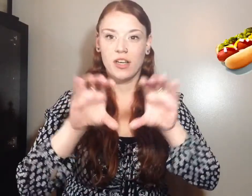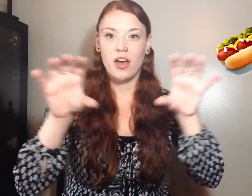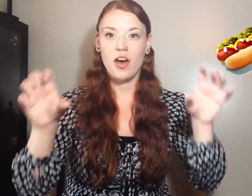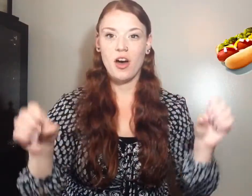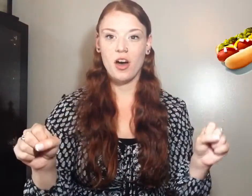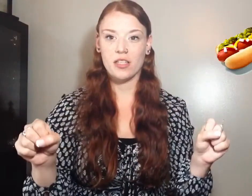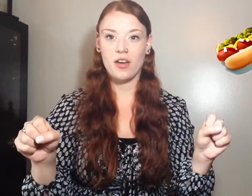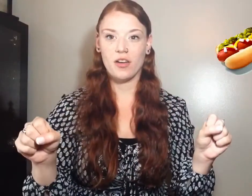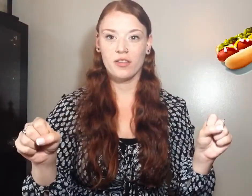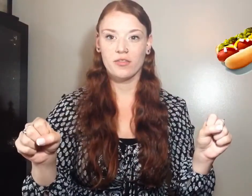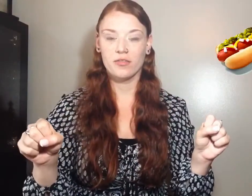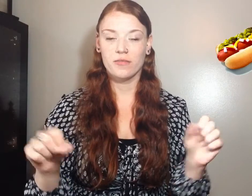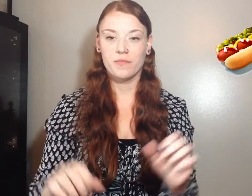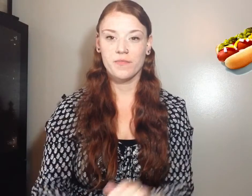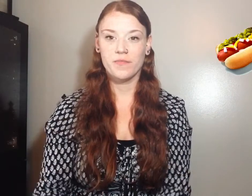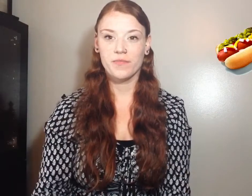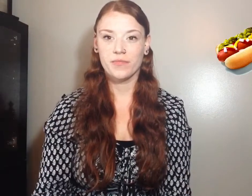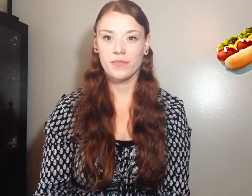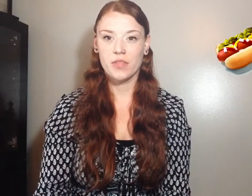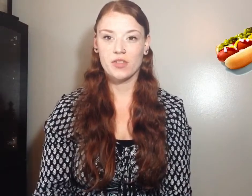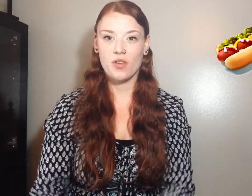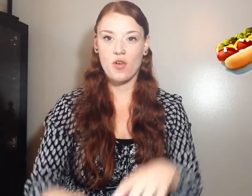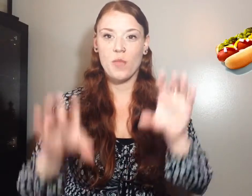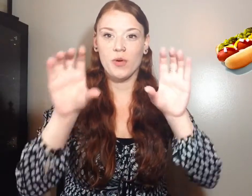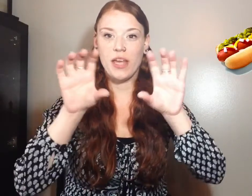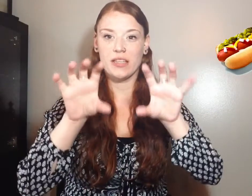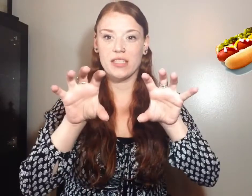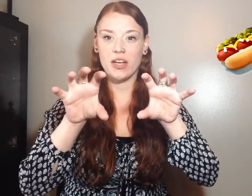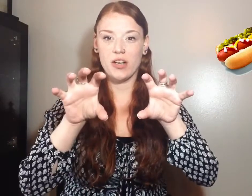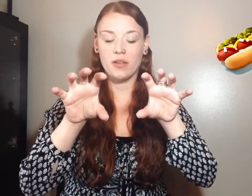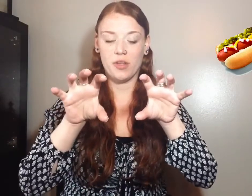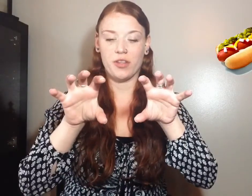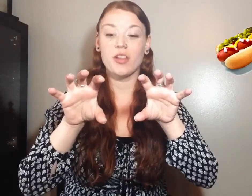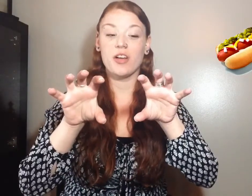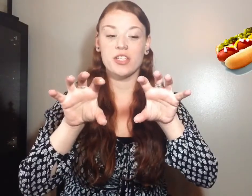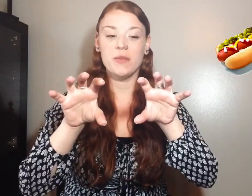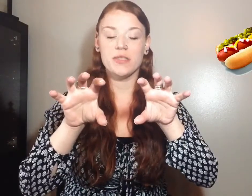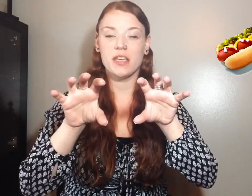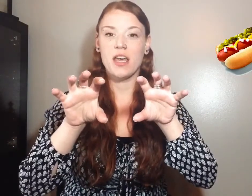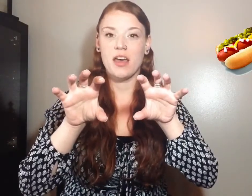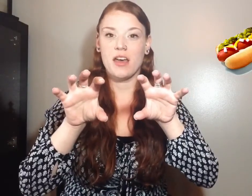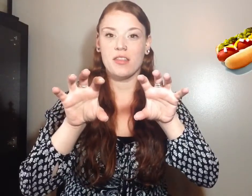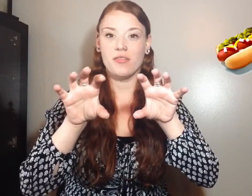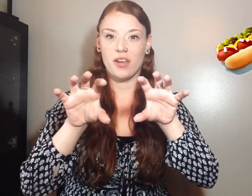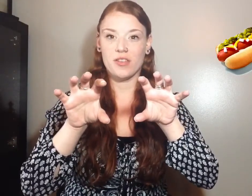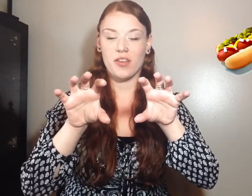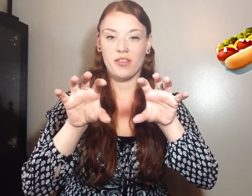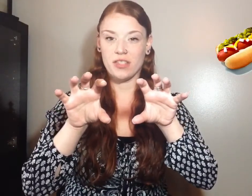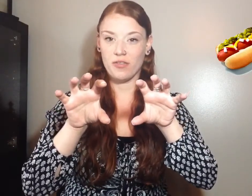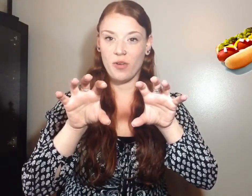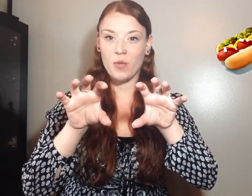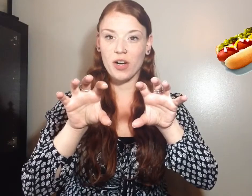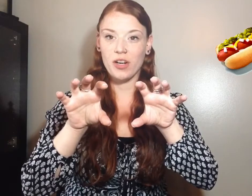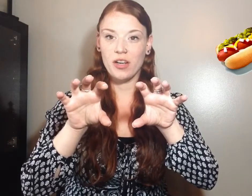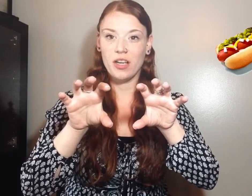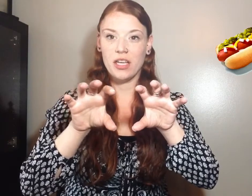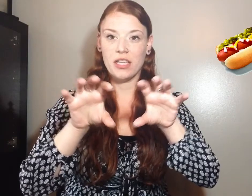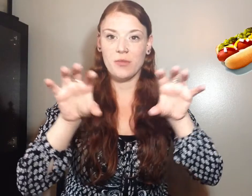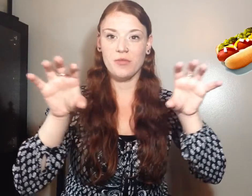Hot dog. So both hands start with claw shapes and the fingers are facing forward. They move